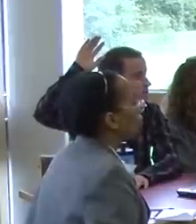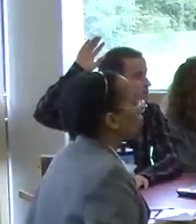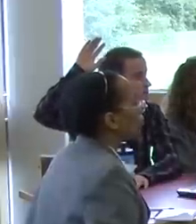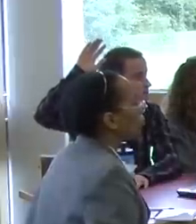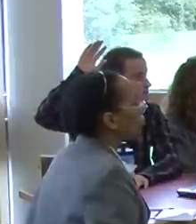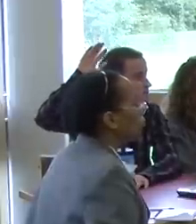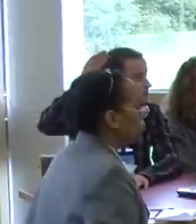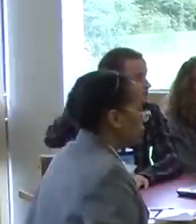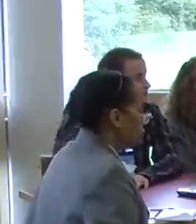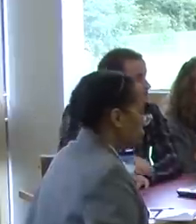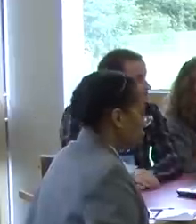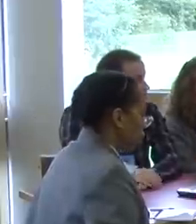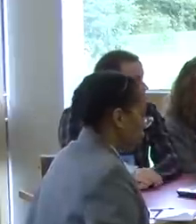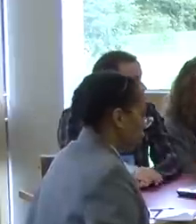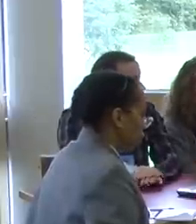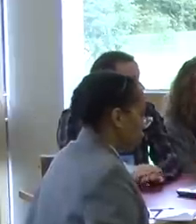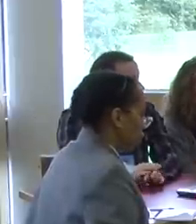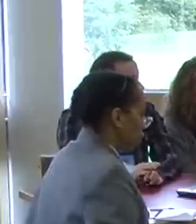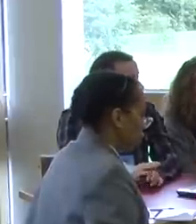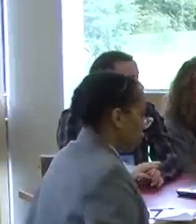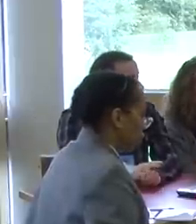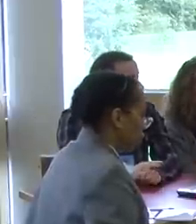Raise your hand if you've played on an athletic team.